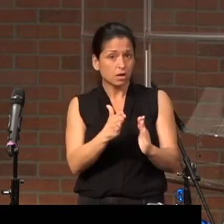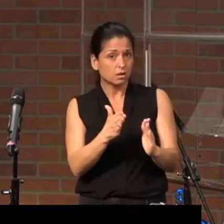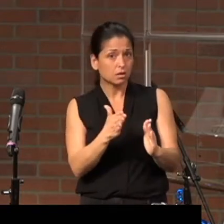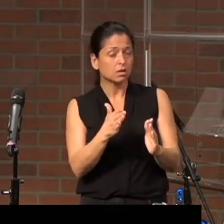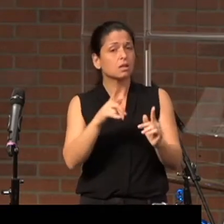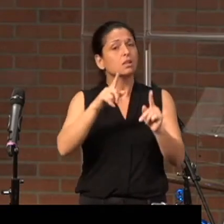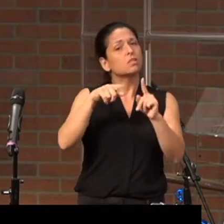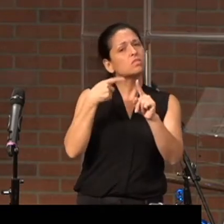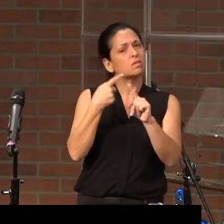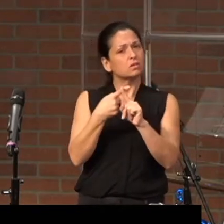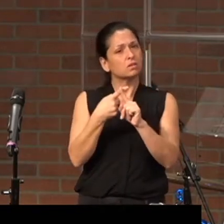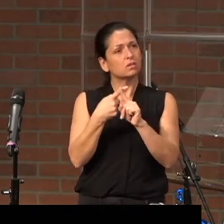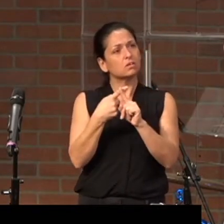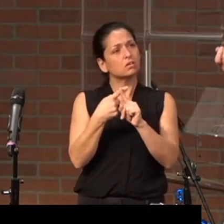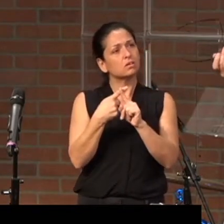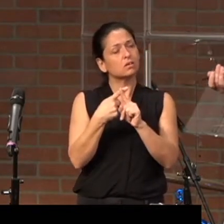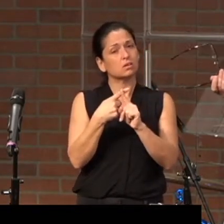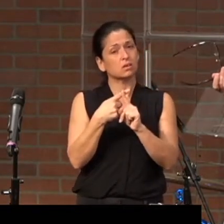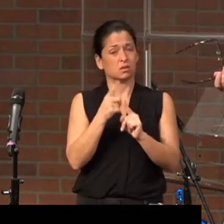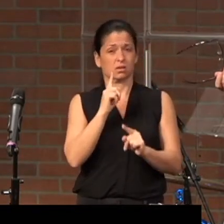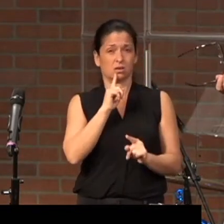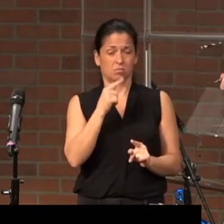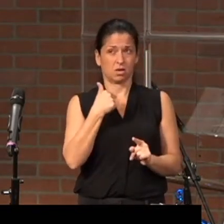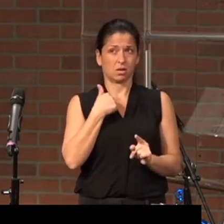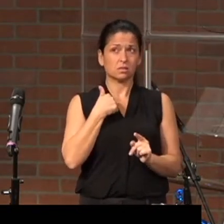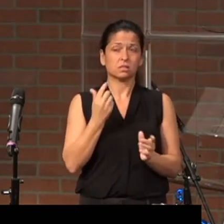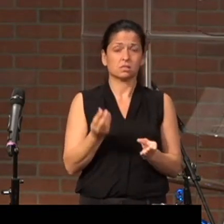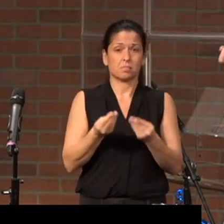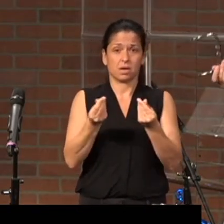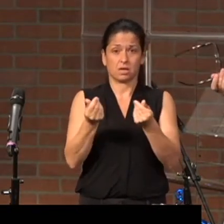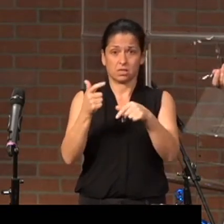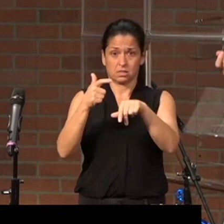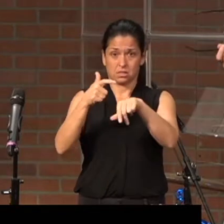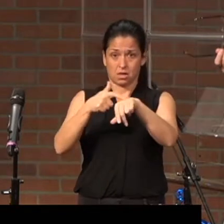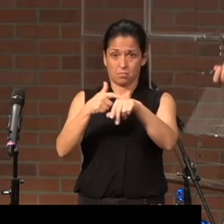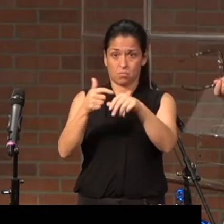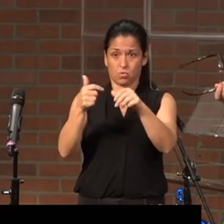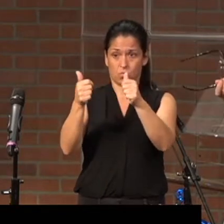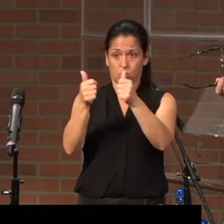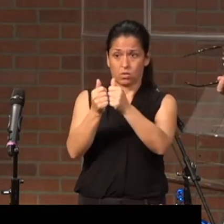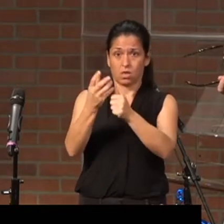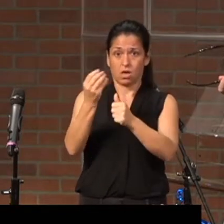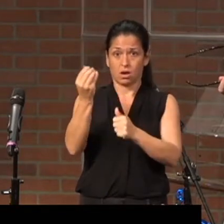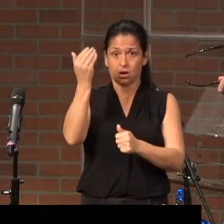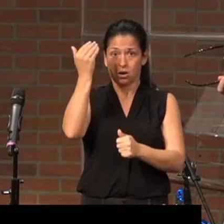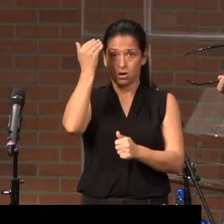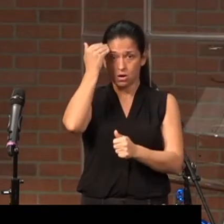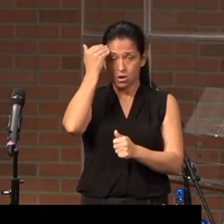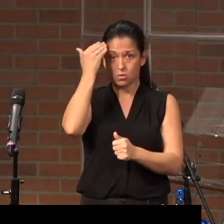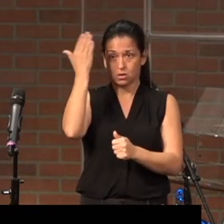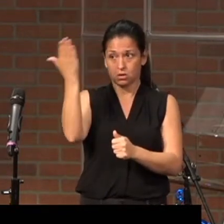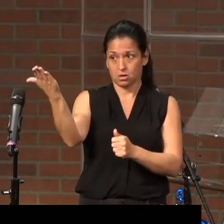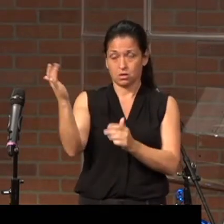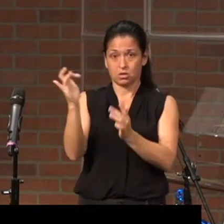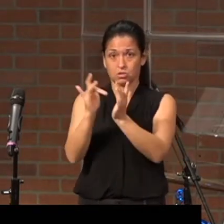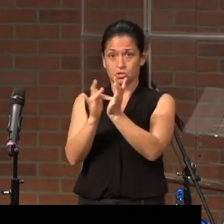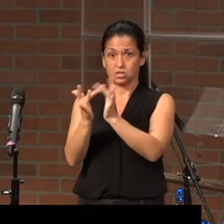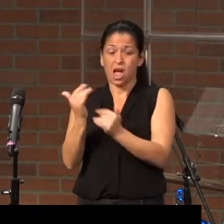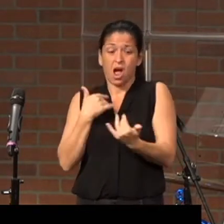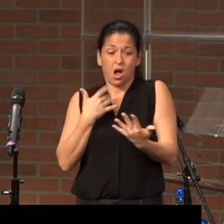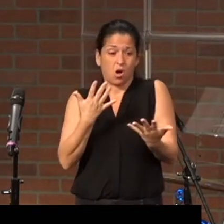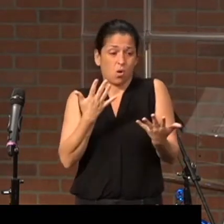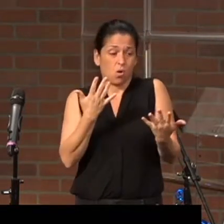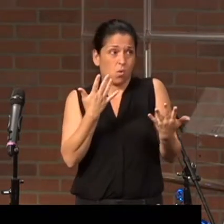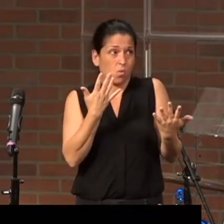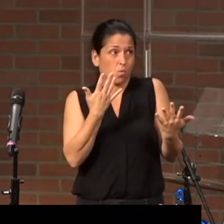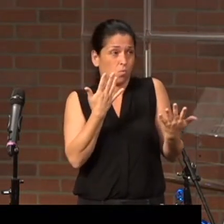then am I spending time with knowing Jesus? If I don't want to feel this,